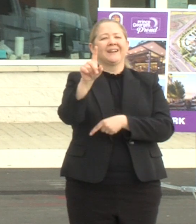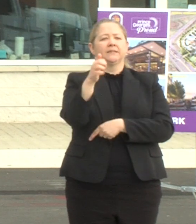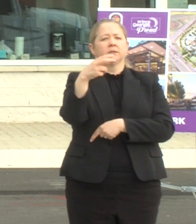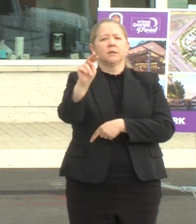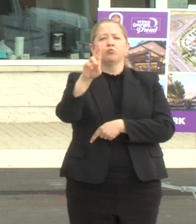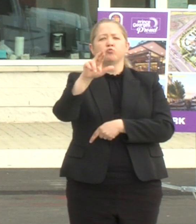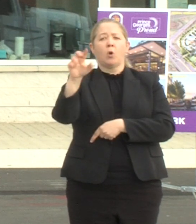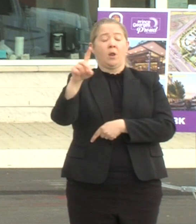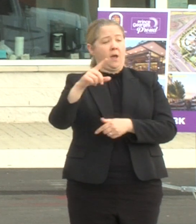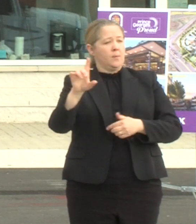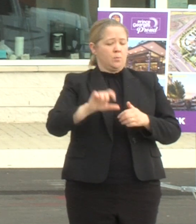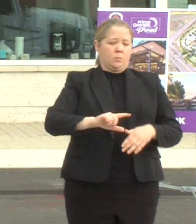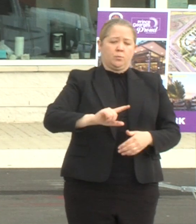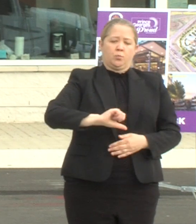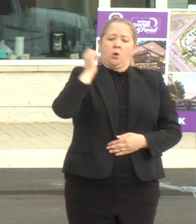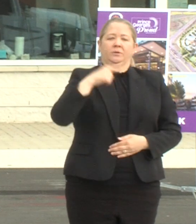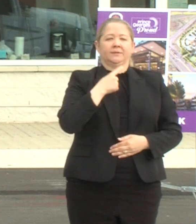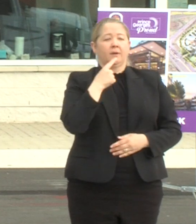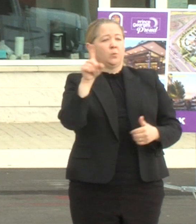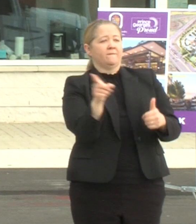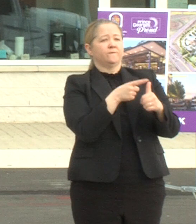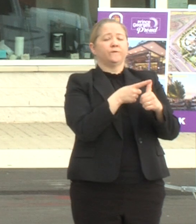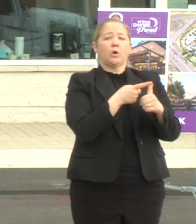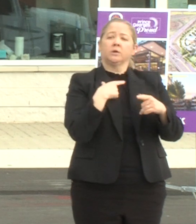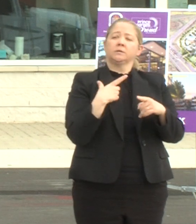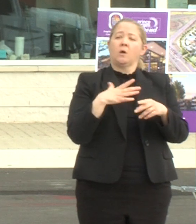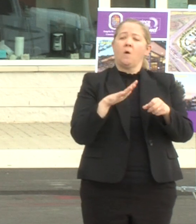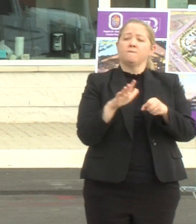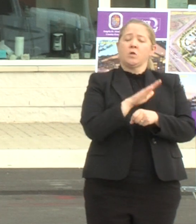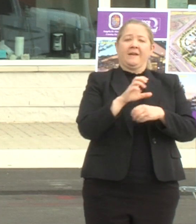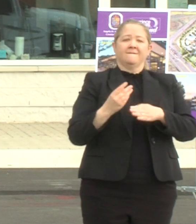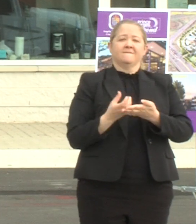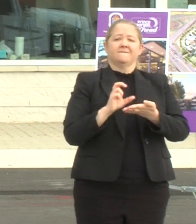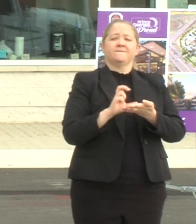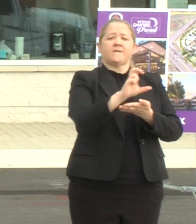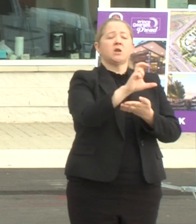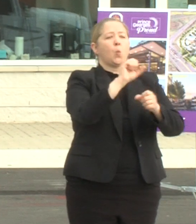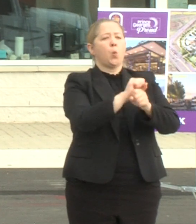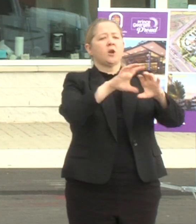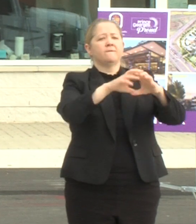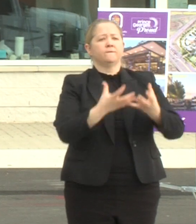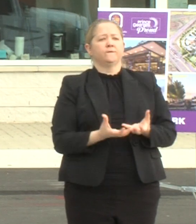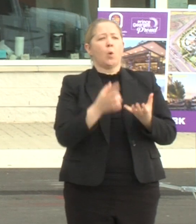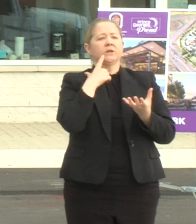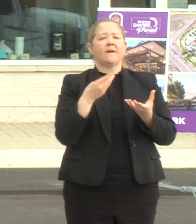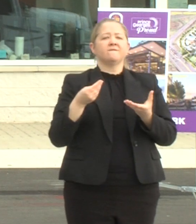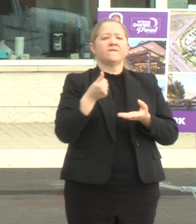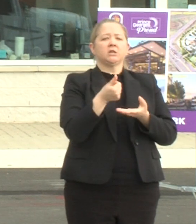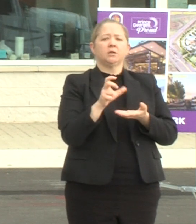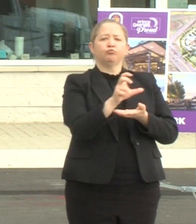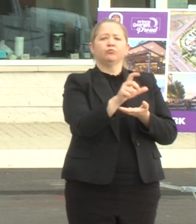we're the first inner beltway federally funded workforce housing project in the region thank you